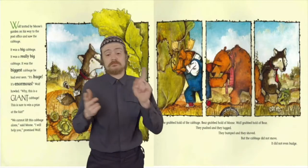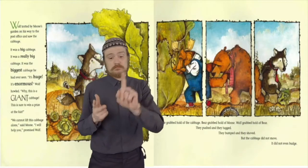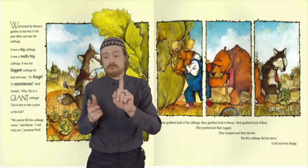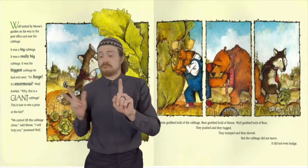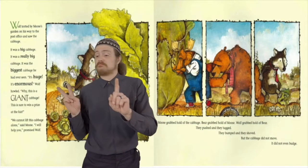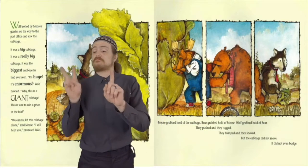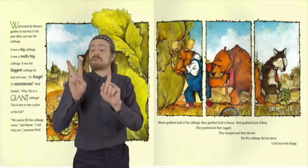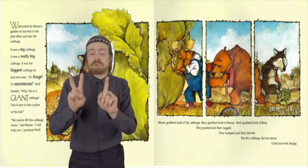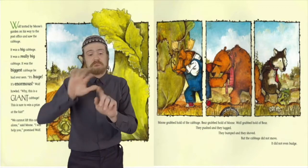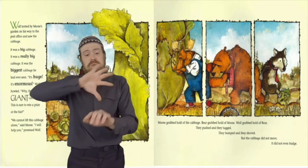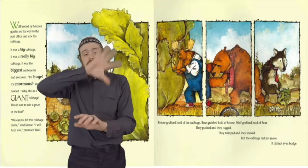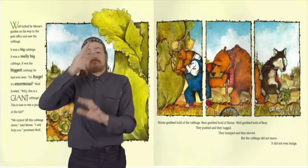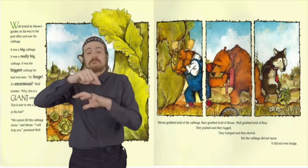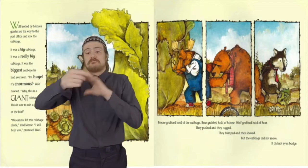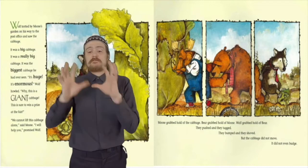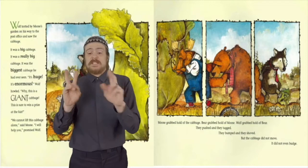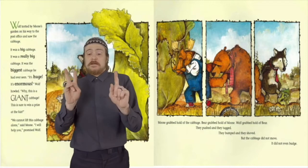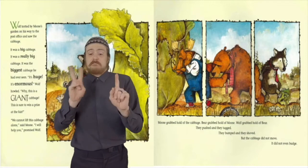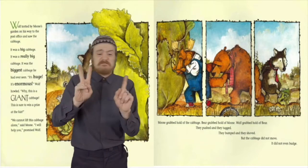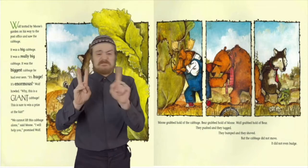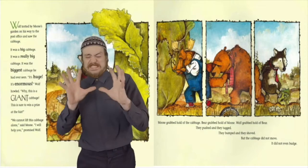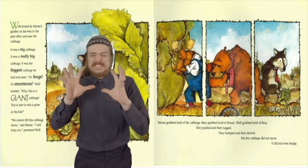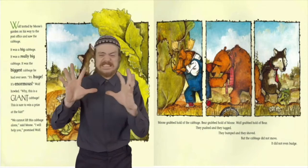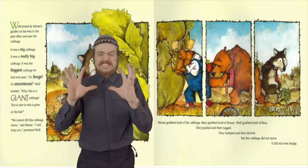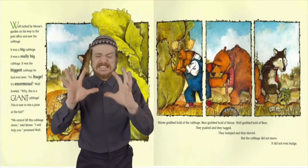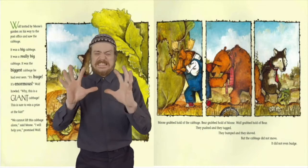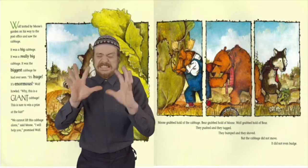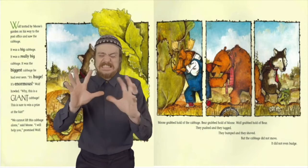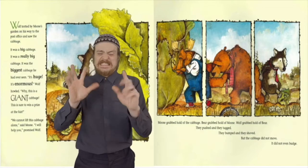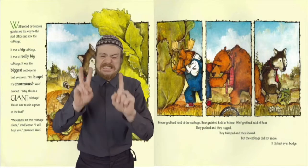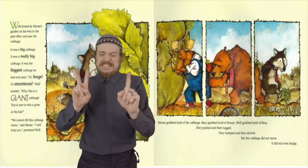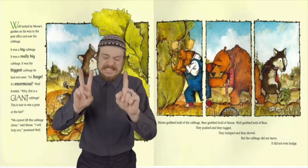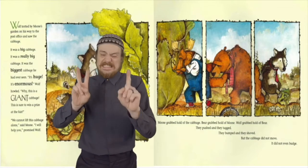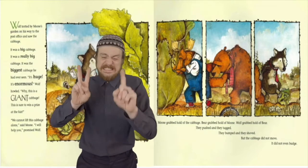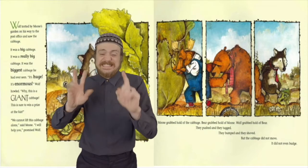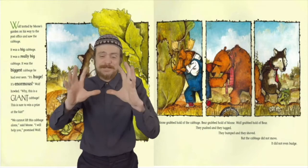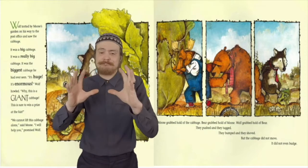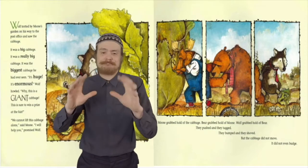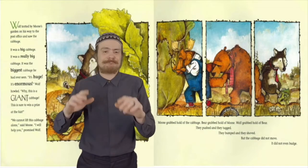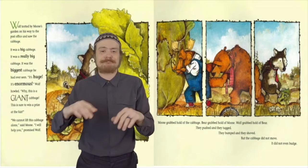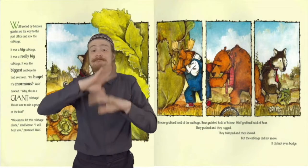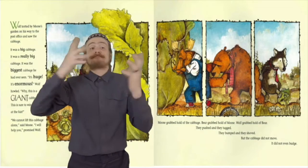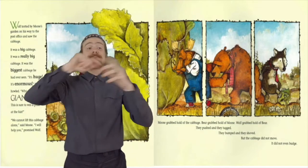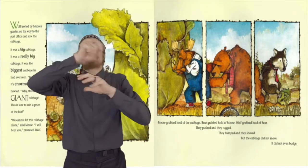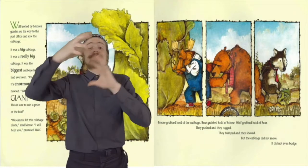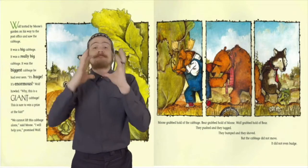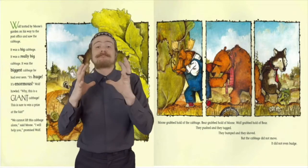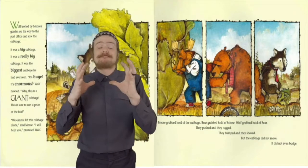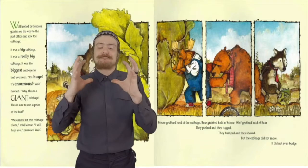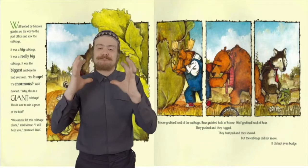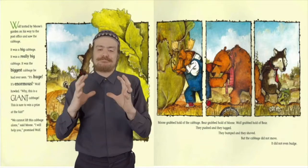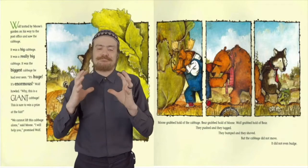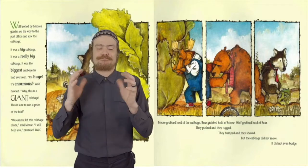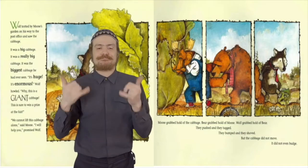alone, said Moose. I will help you, promised Wolf. Moose grabbed hold of the cabbage. Bear grabbed hold of Moose.